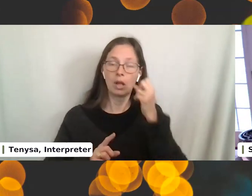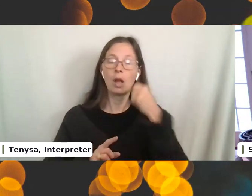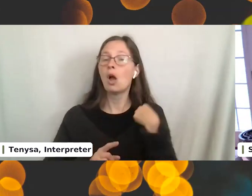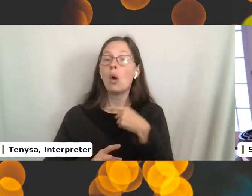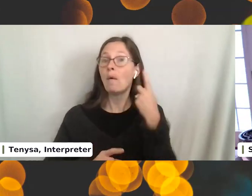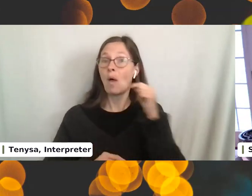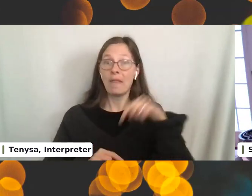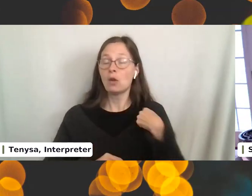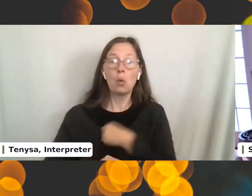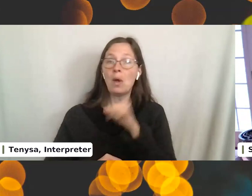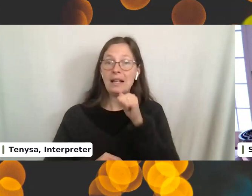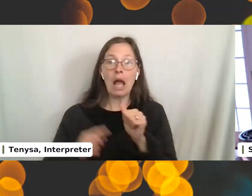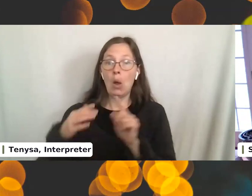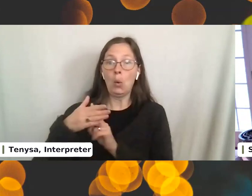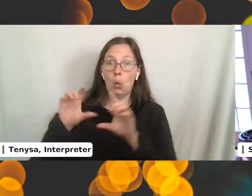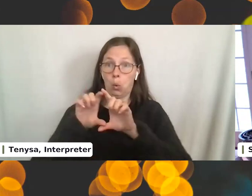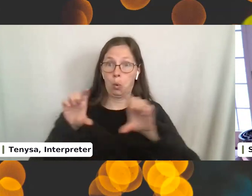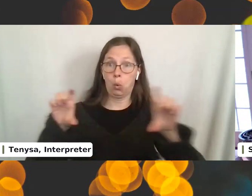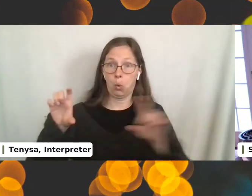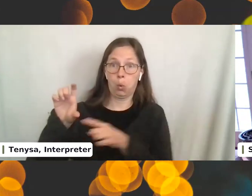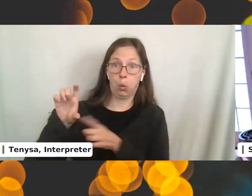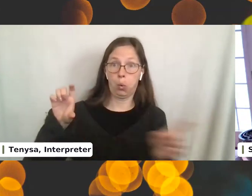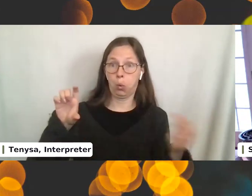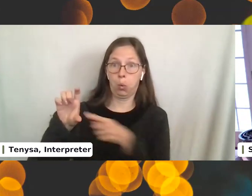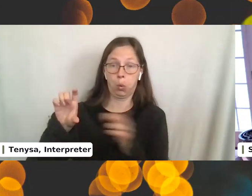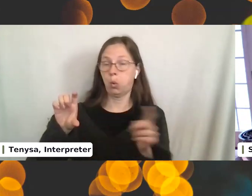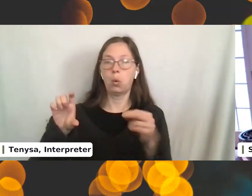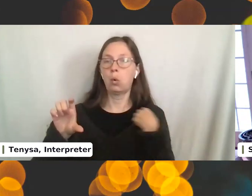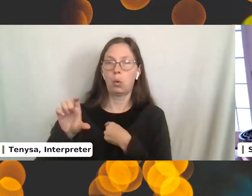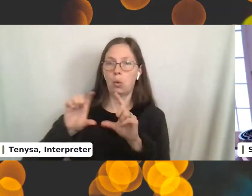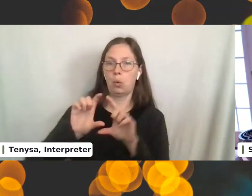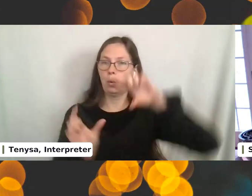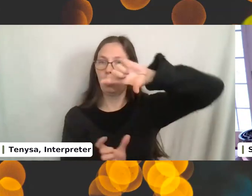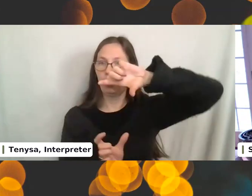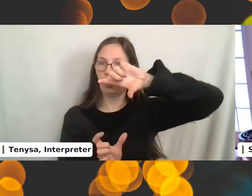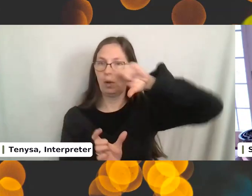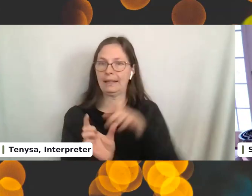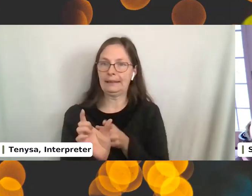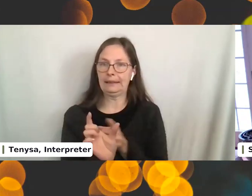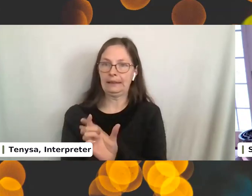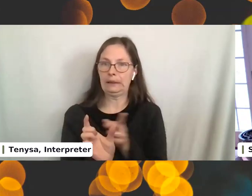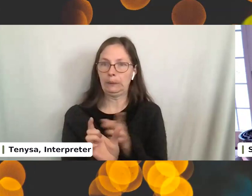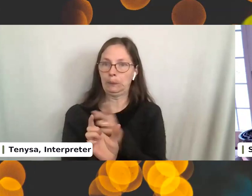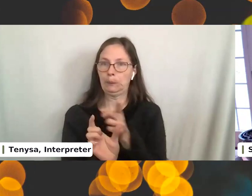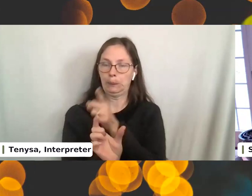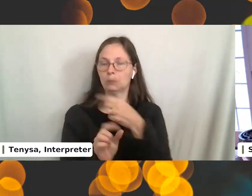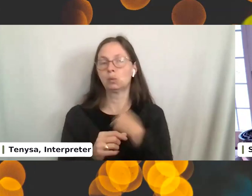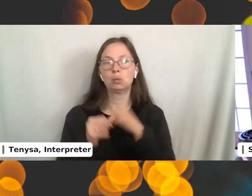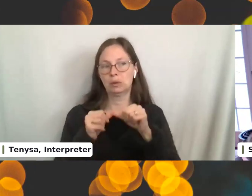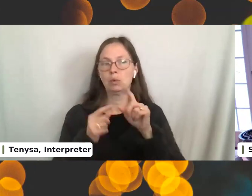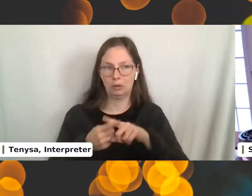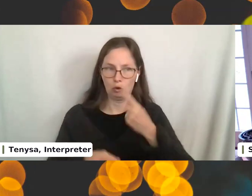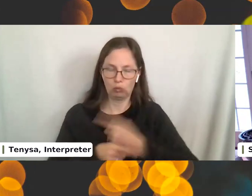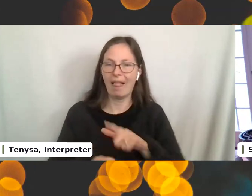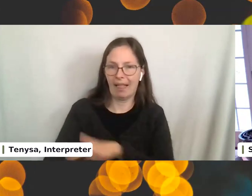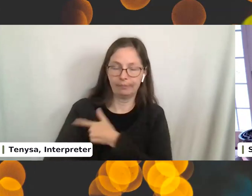back and forth on these long rows. We're knitting down. And so we just keep going until it's the right length. So the